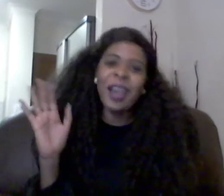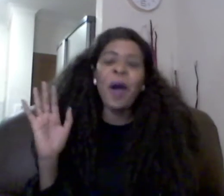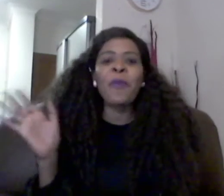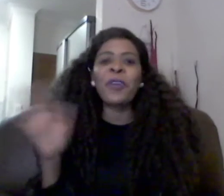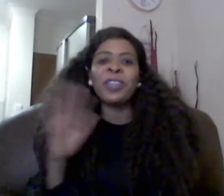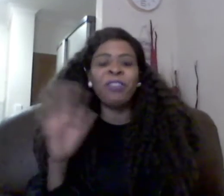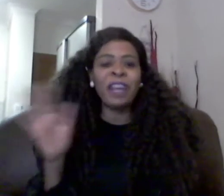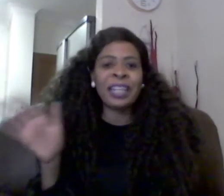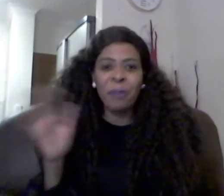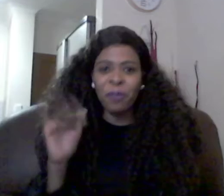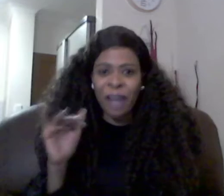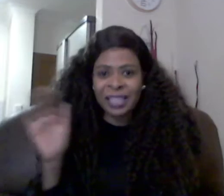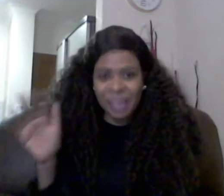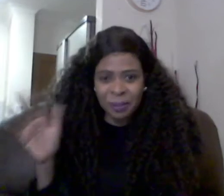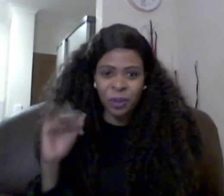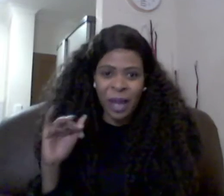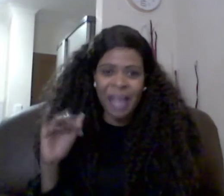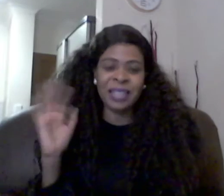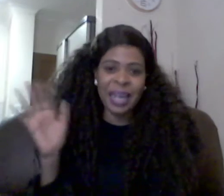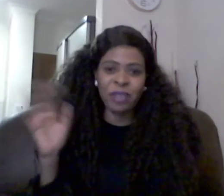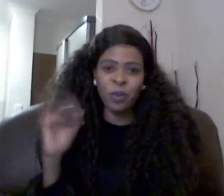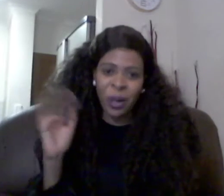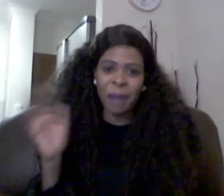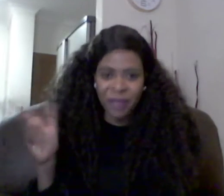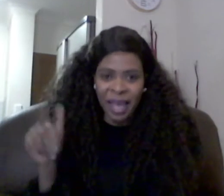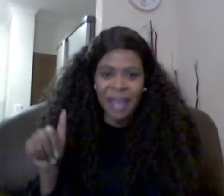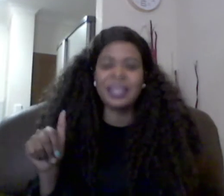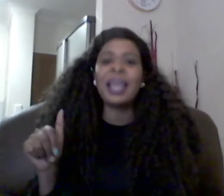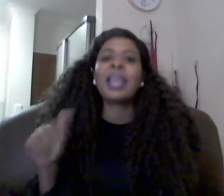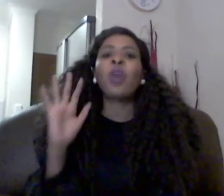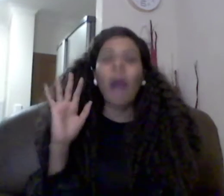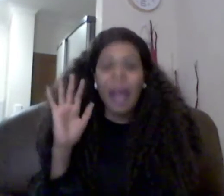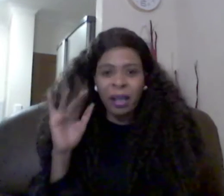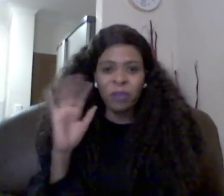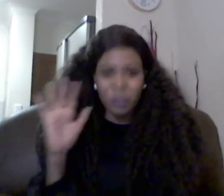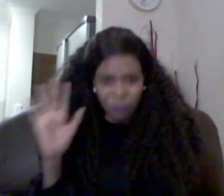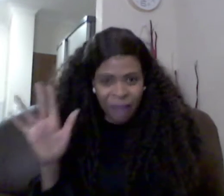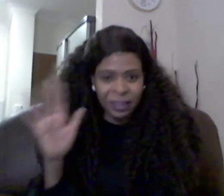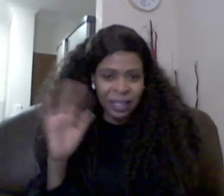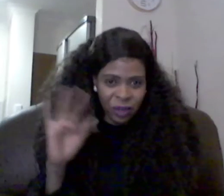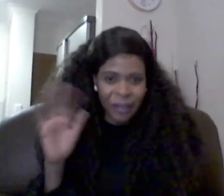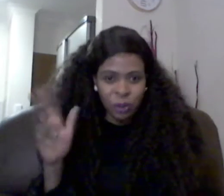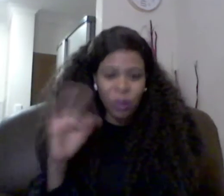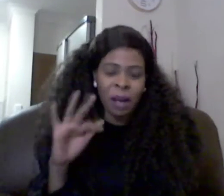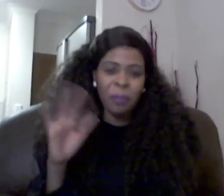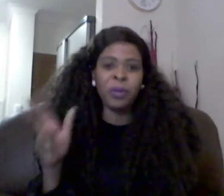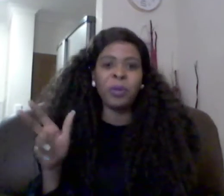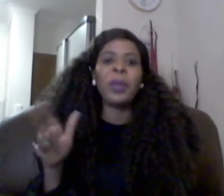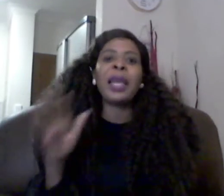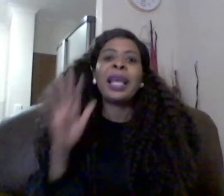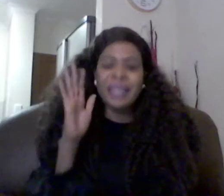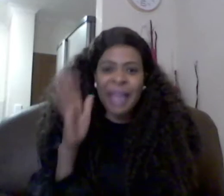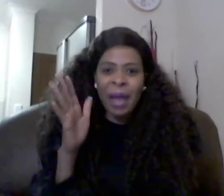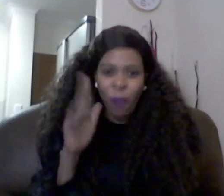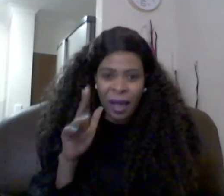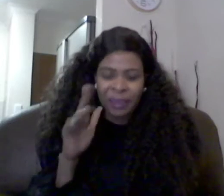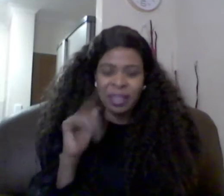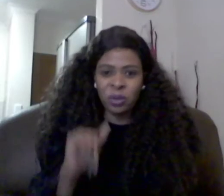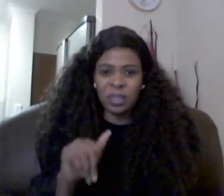i've got different type of guys coming to us trying to hook up with us so out of the five that are trying to hook up with you is there one that you see